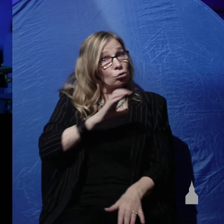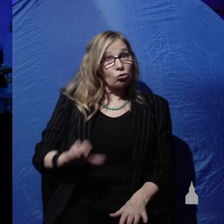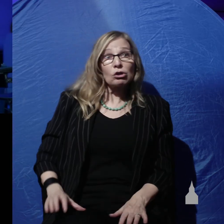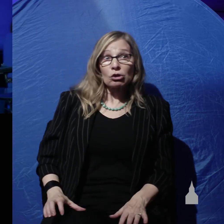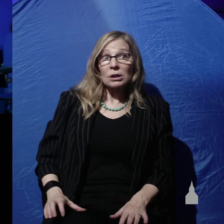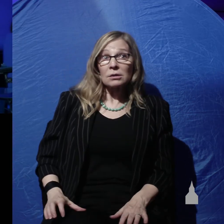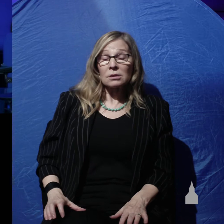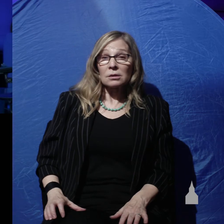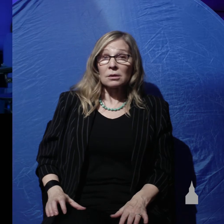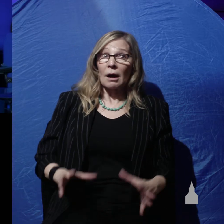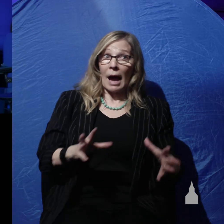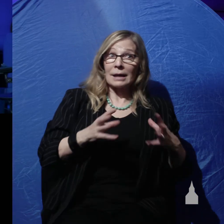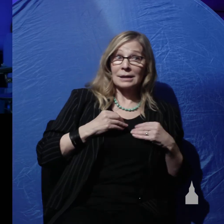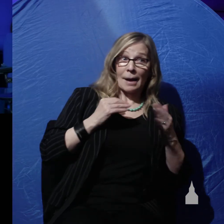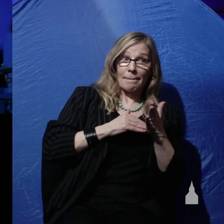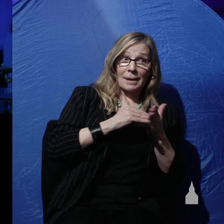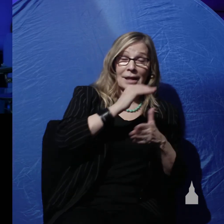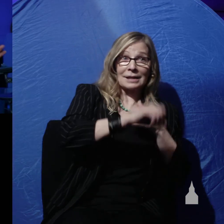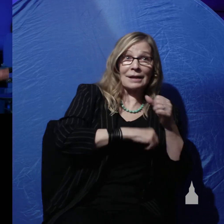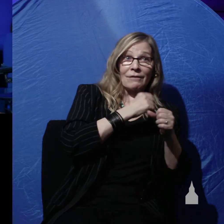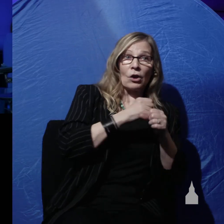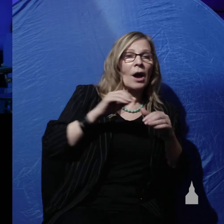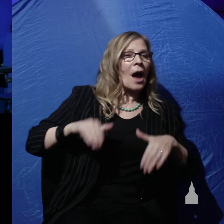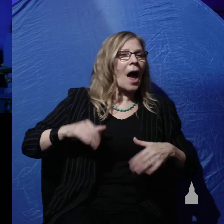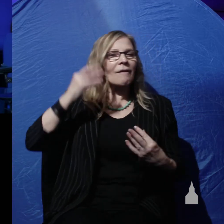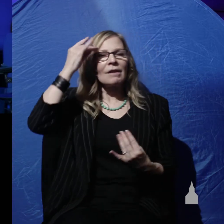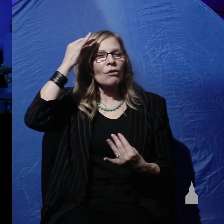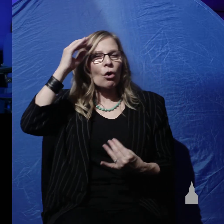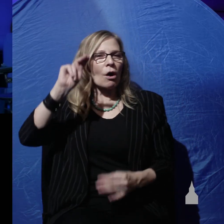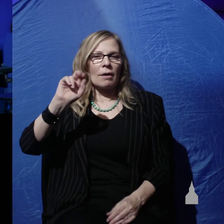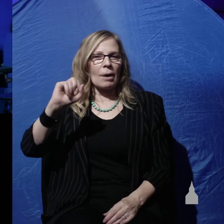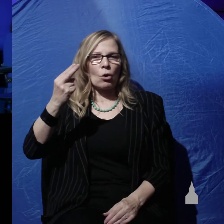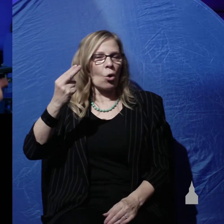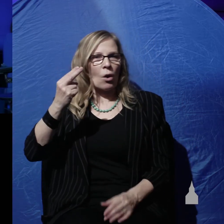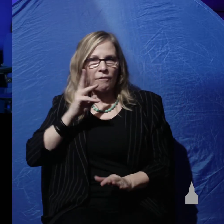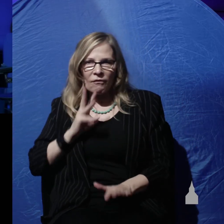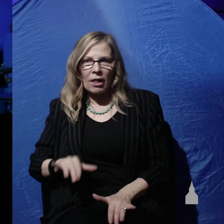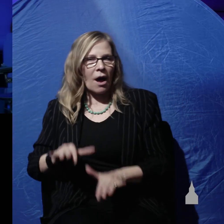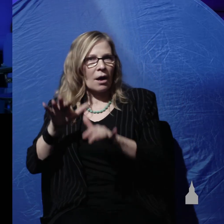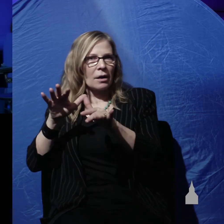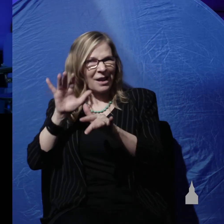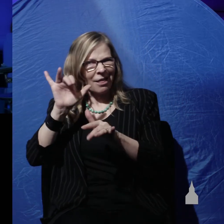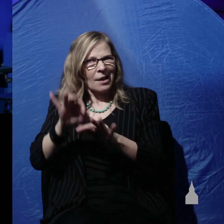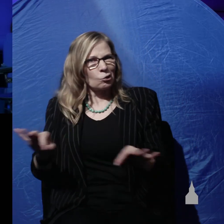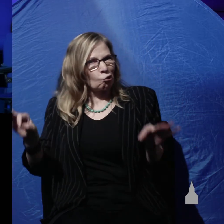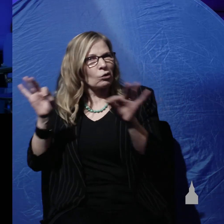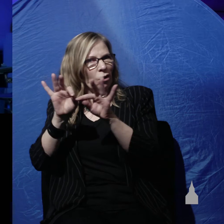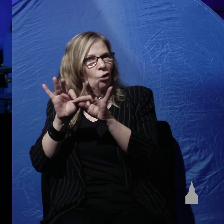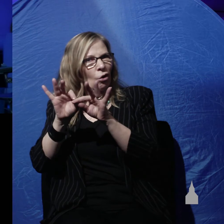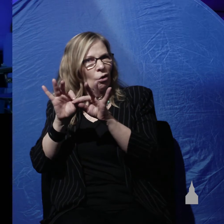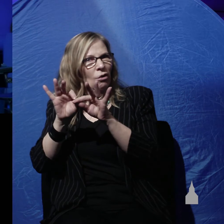who accept millions of years haven't even thought about Noah's flood but it's critical to the question of the age of the earth